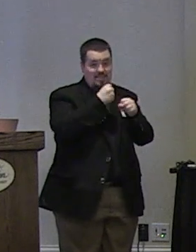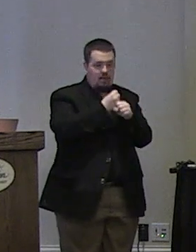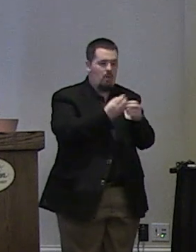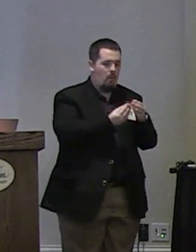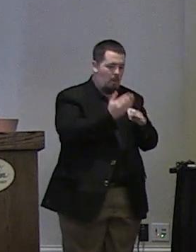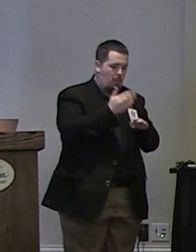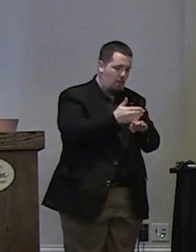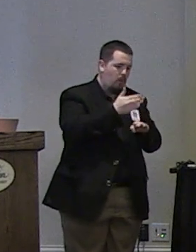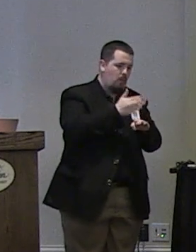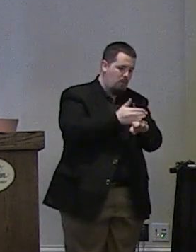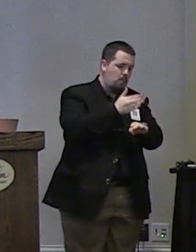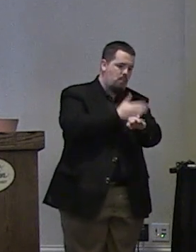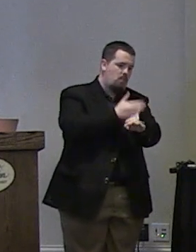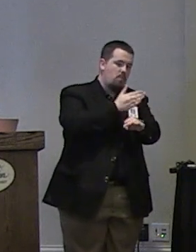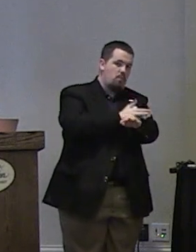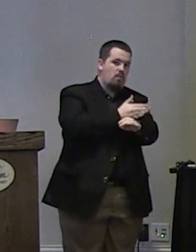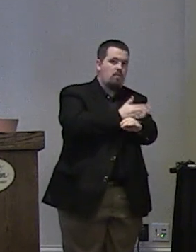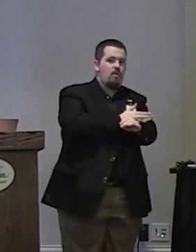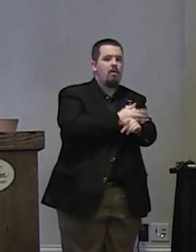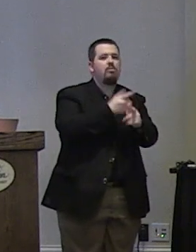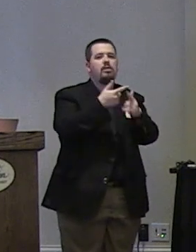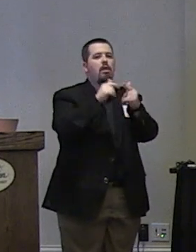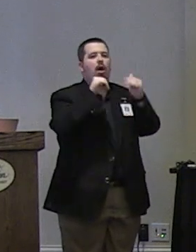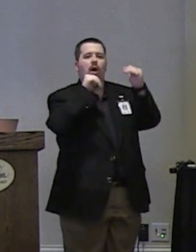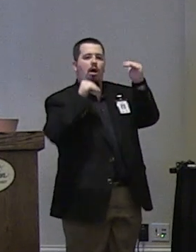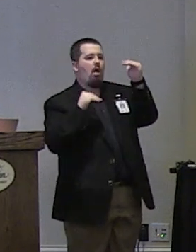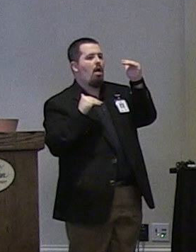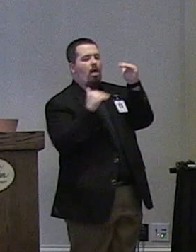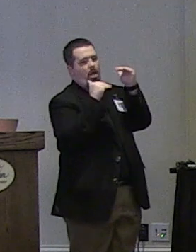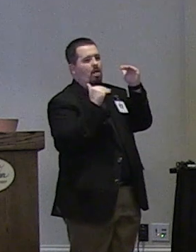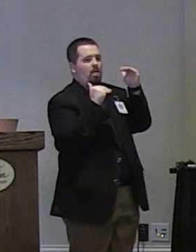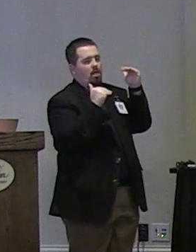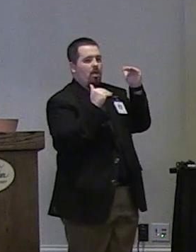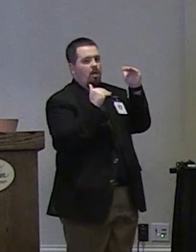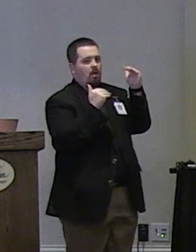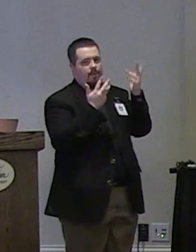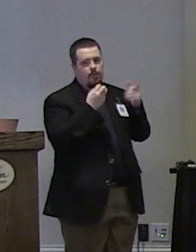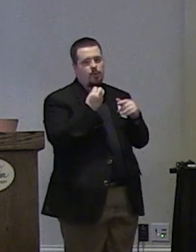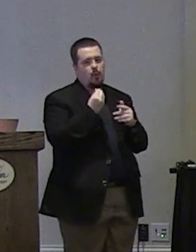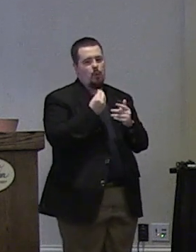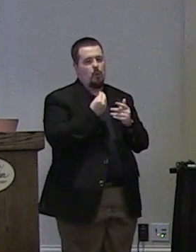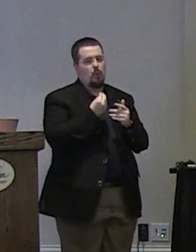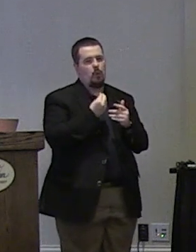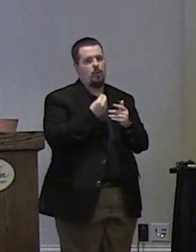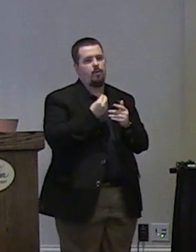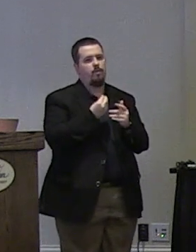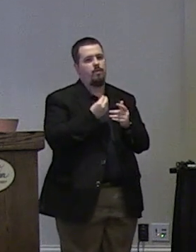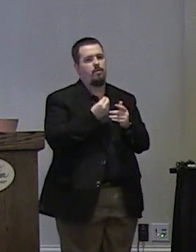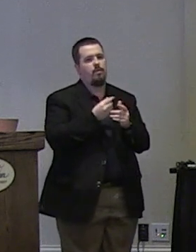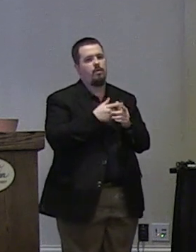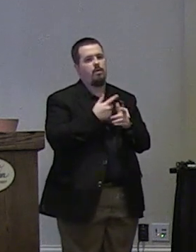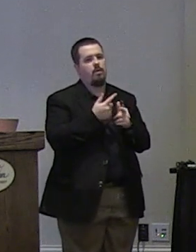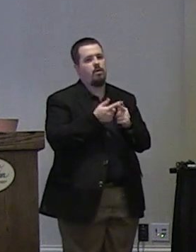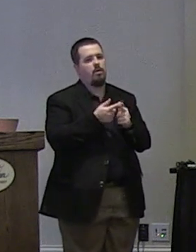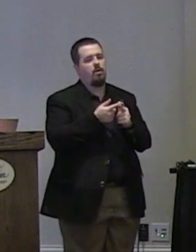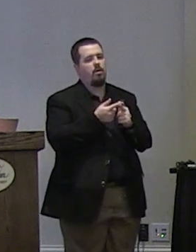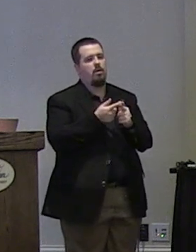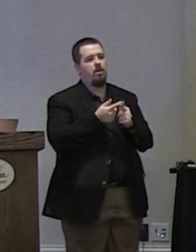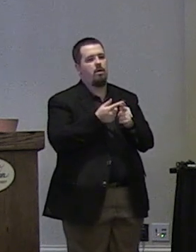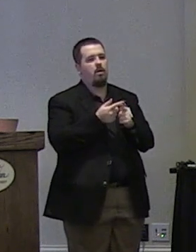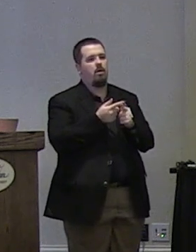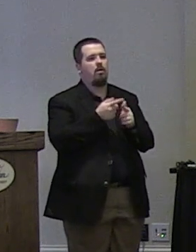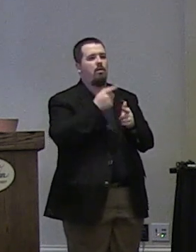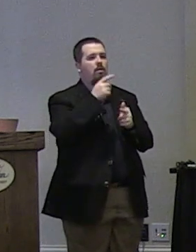within that band of proficiency and i'm still not going to get too on track so or met now the new word but